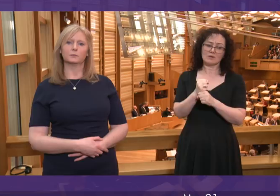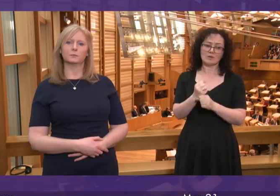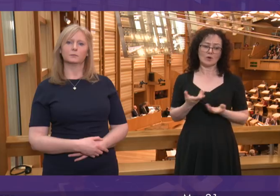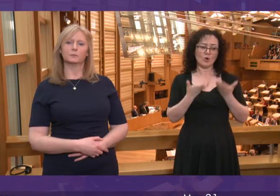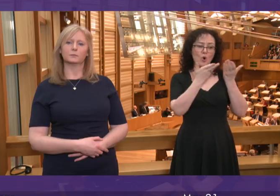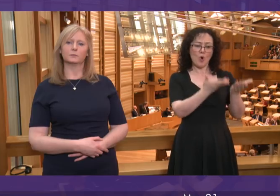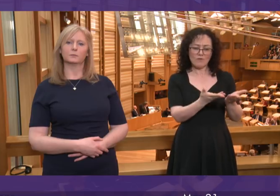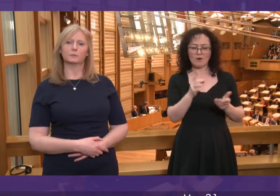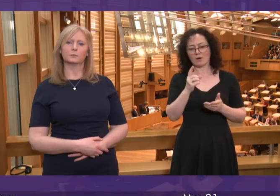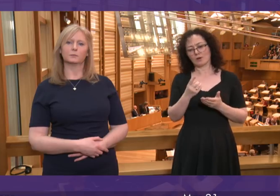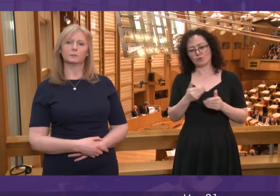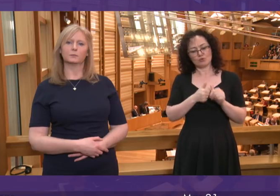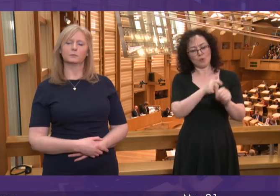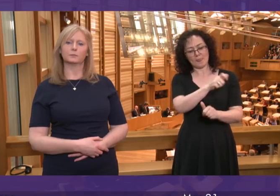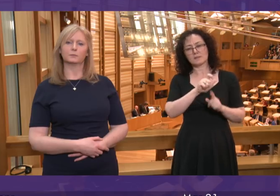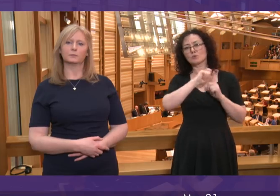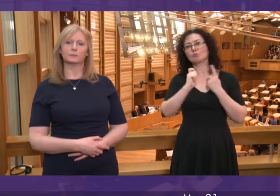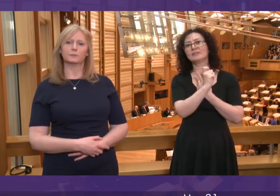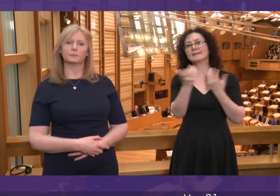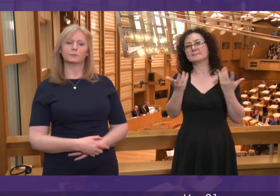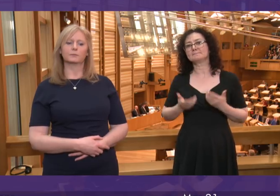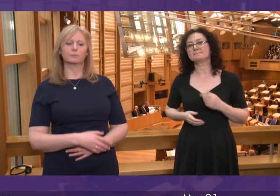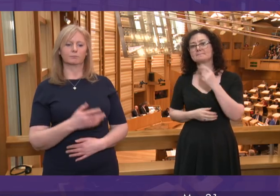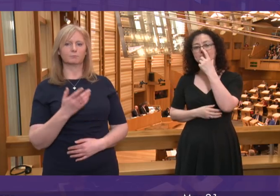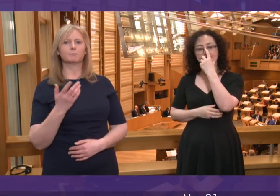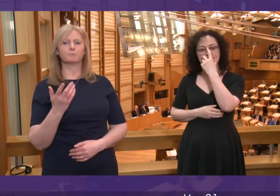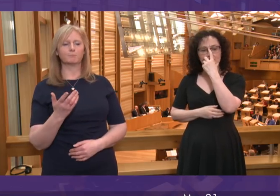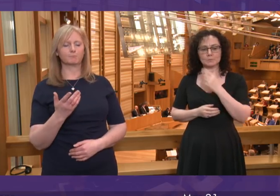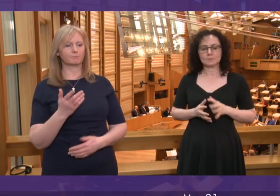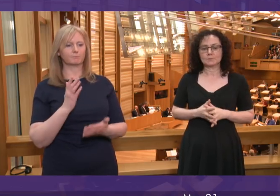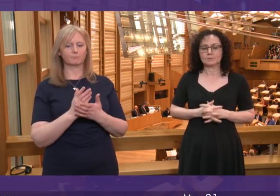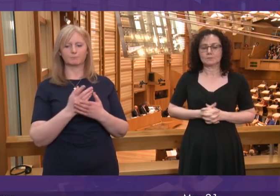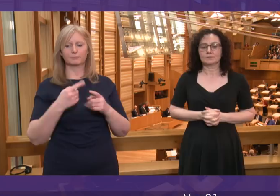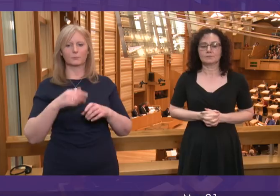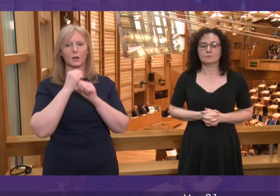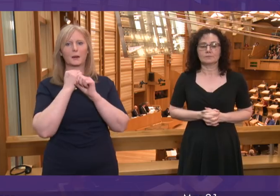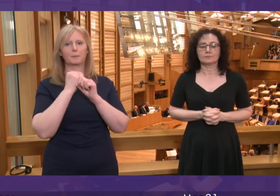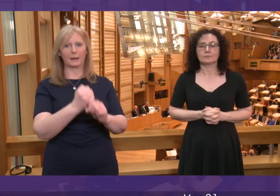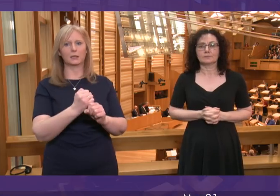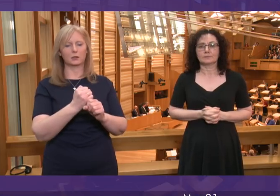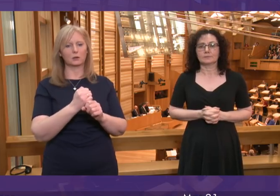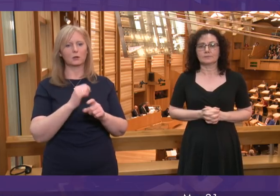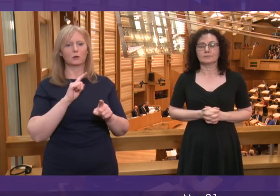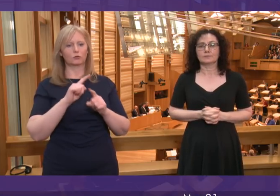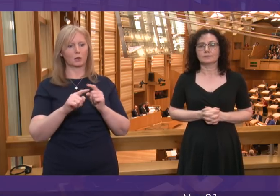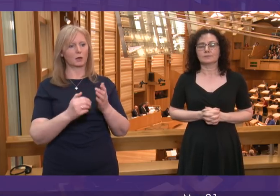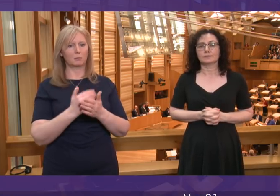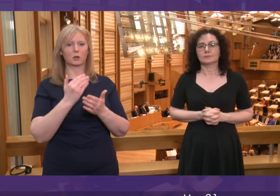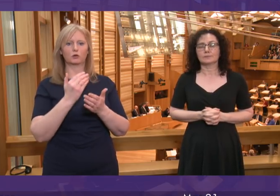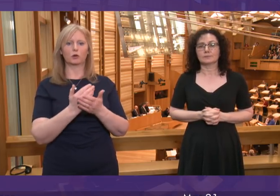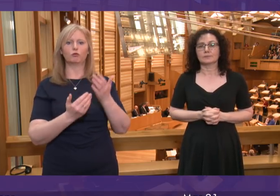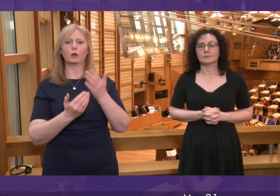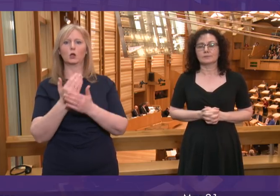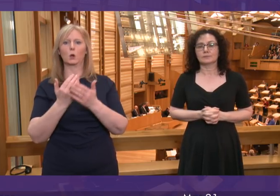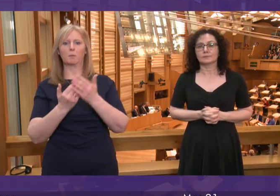short-sighted decision? First Minister. Well, we are absolutely committed to unlocking the vast renewables potential of our